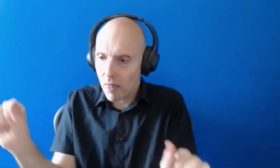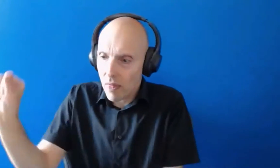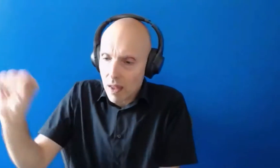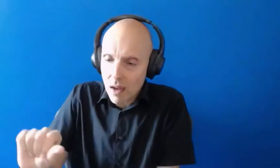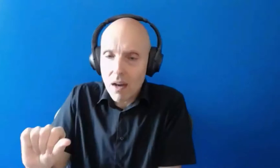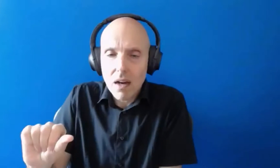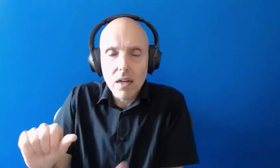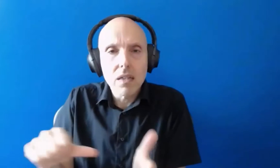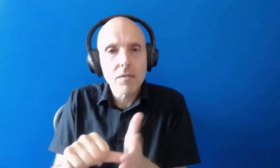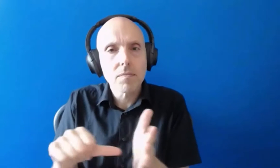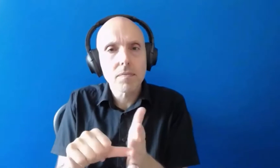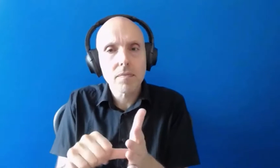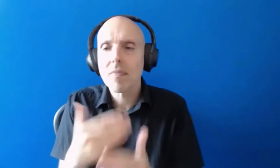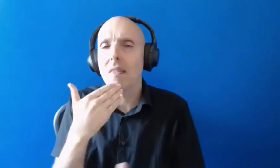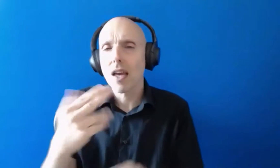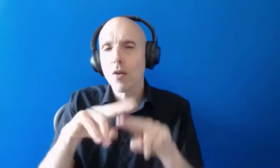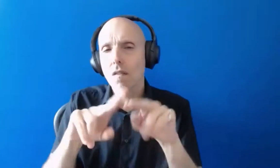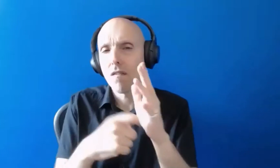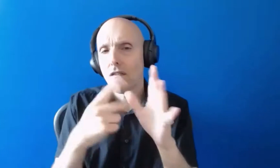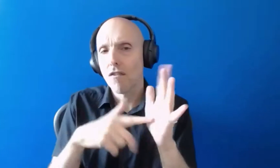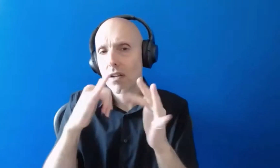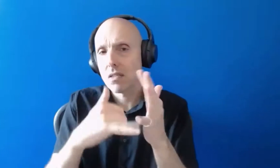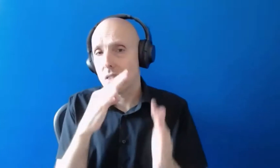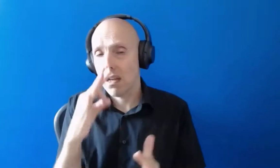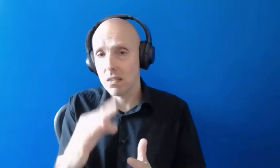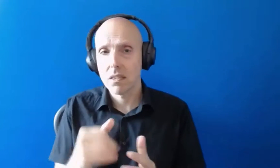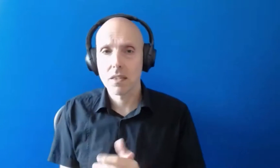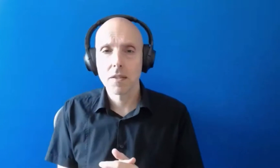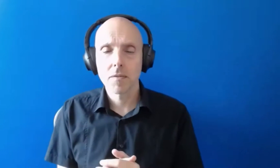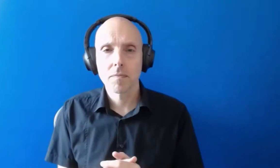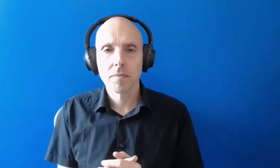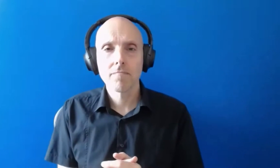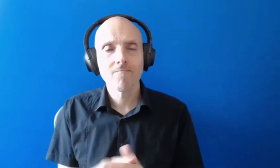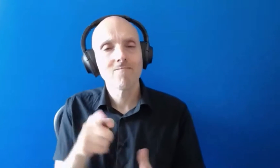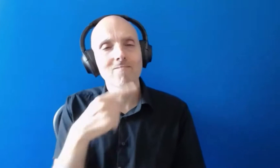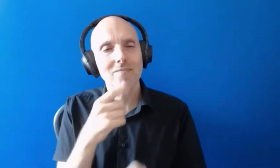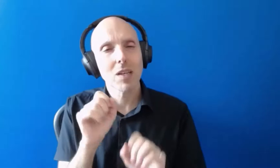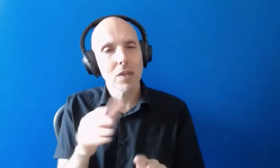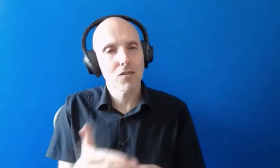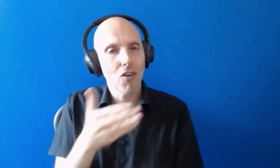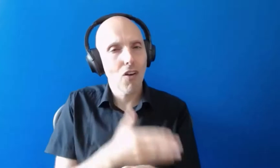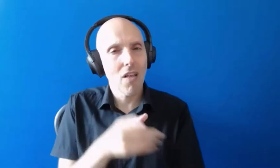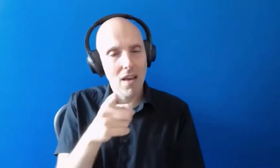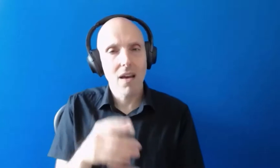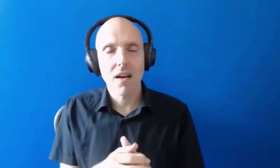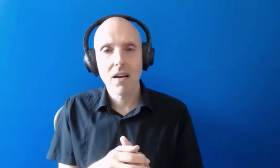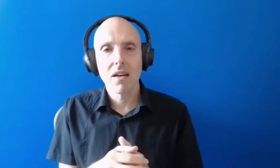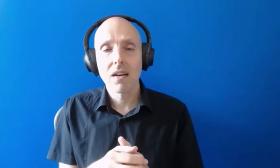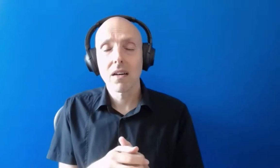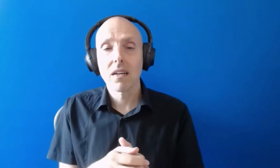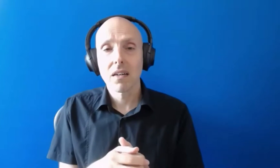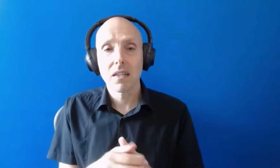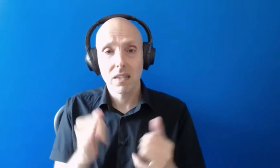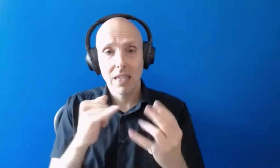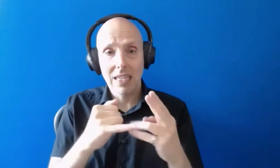thank you francis for asking that question um as i mentioned earlier the support that that student finance england can